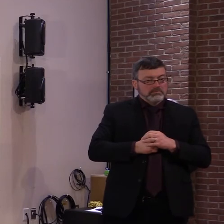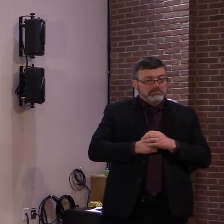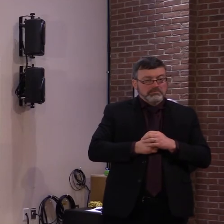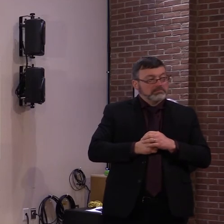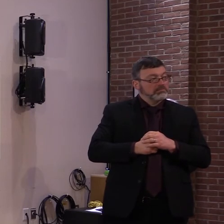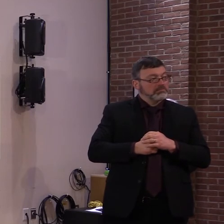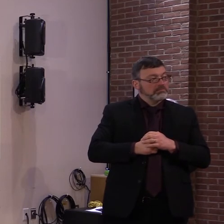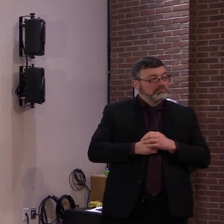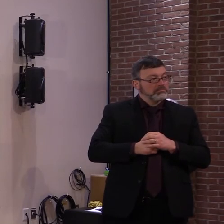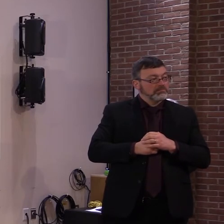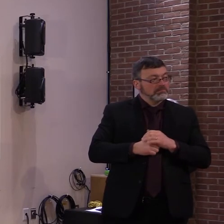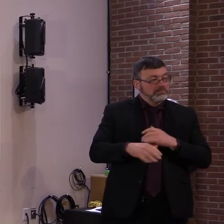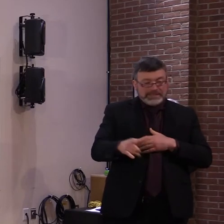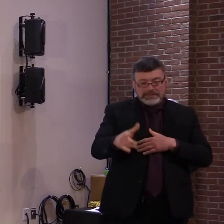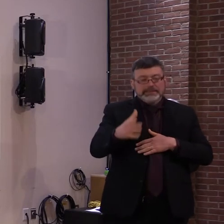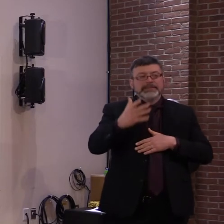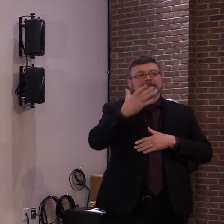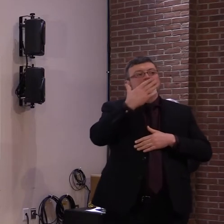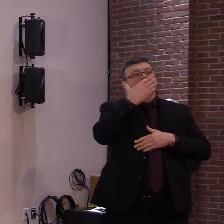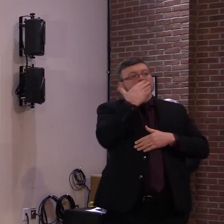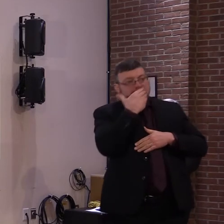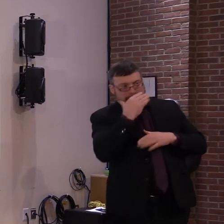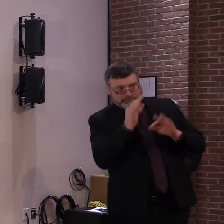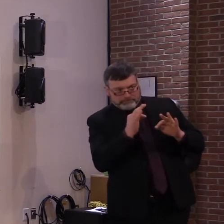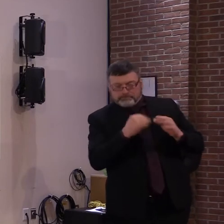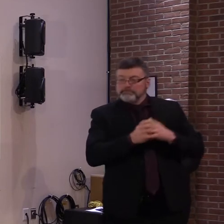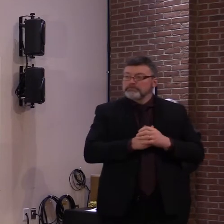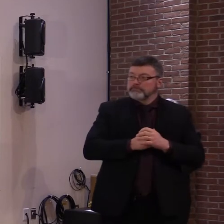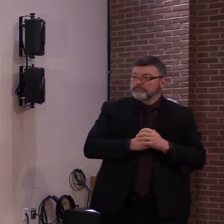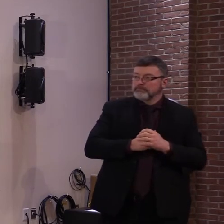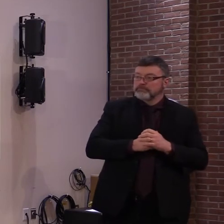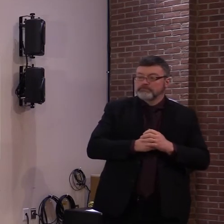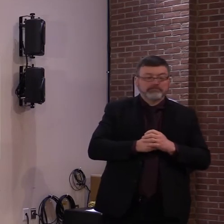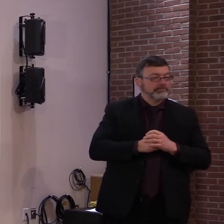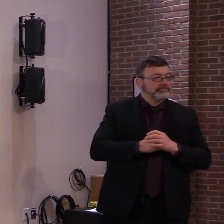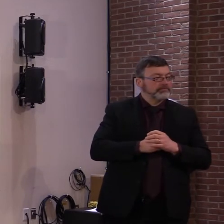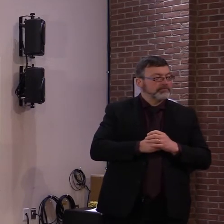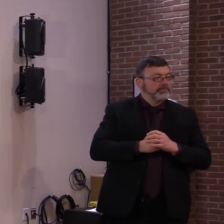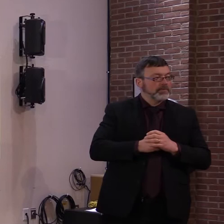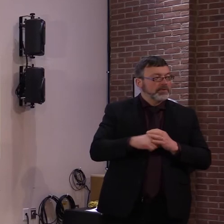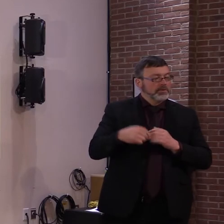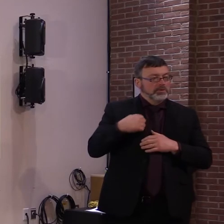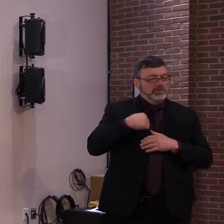Thanks, Rebecca. Secretary French, uh,